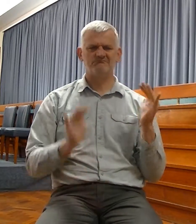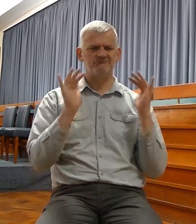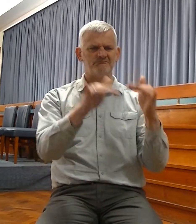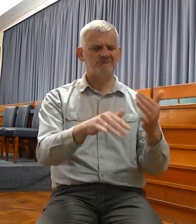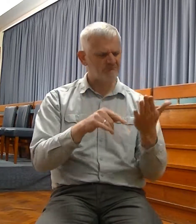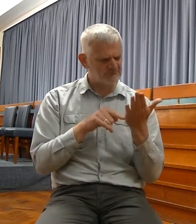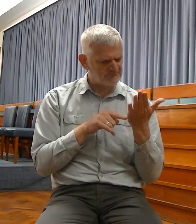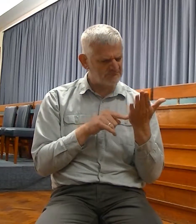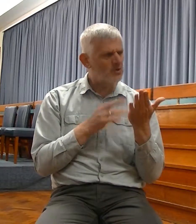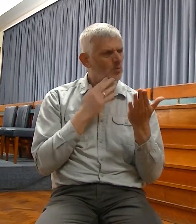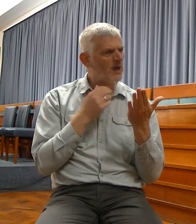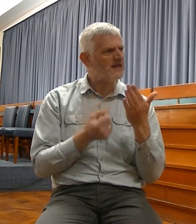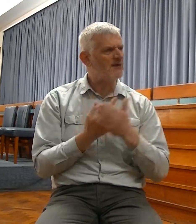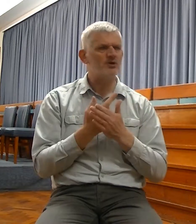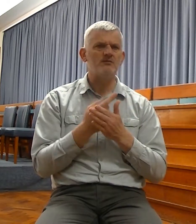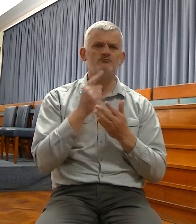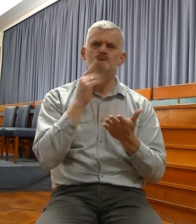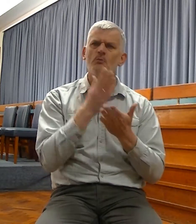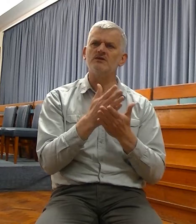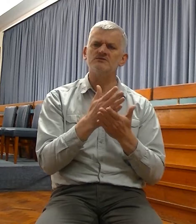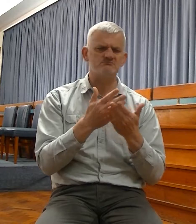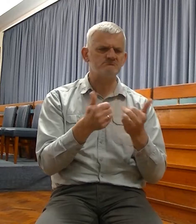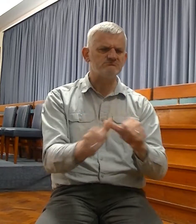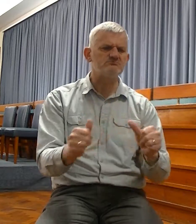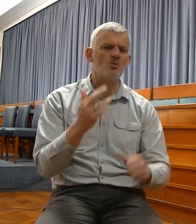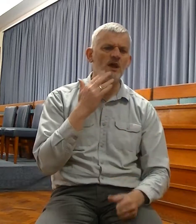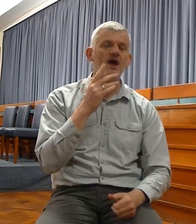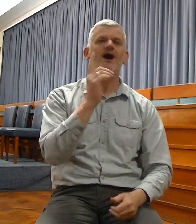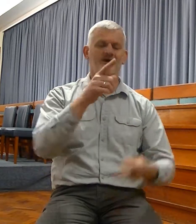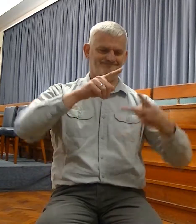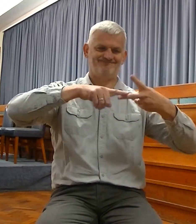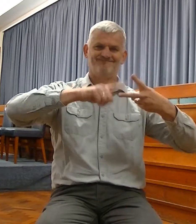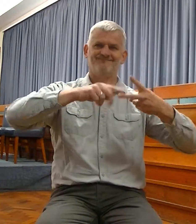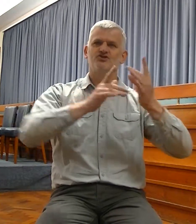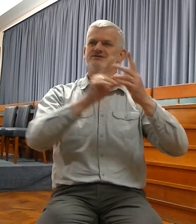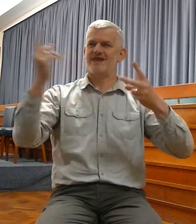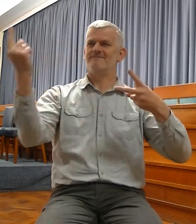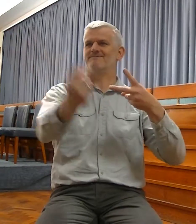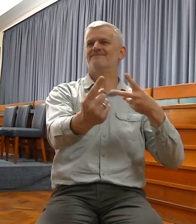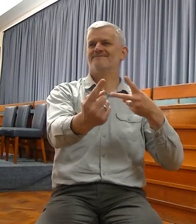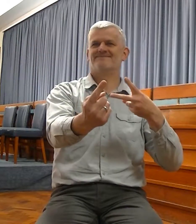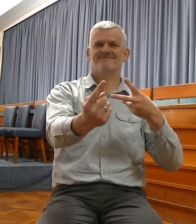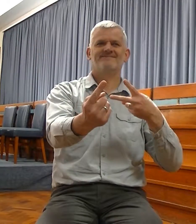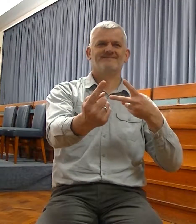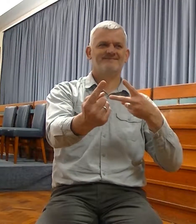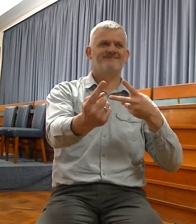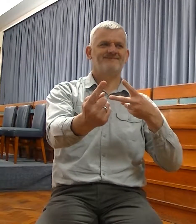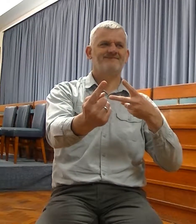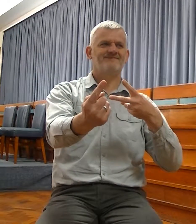fulfilled? Well, in a sense, with the coming of Christ. Because in the kingdom of Christ, the